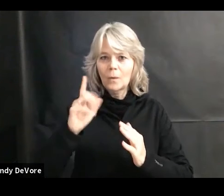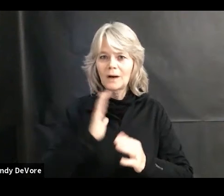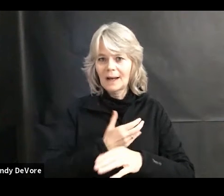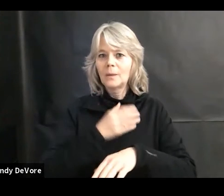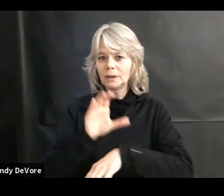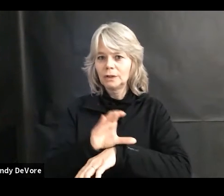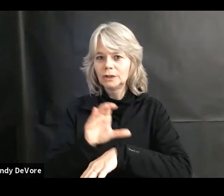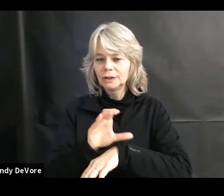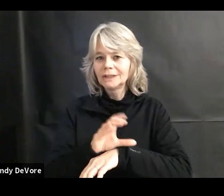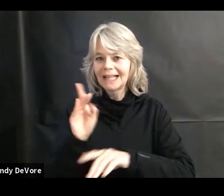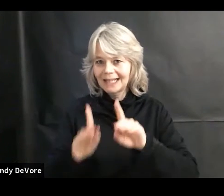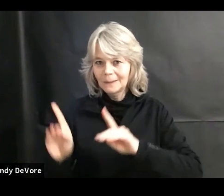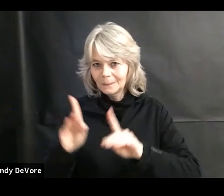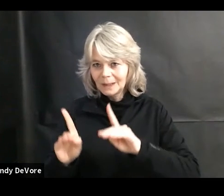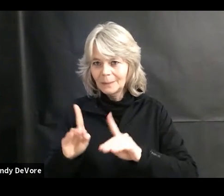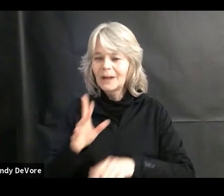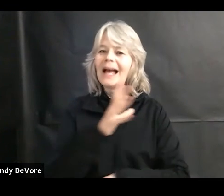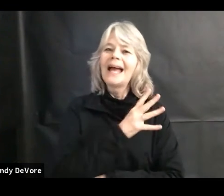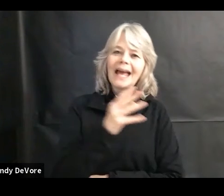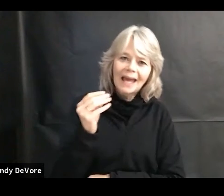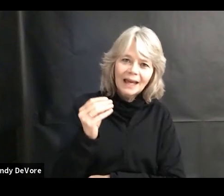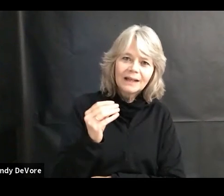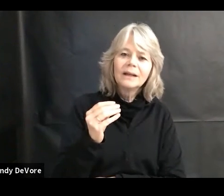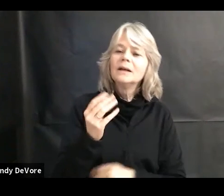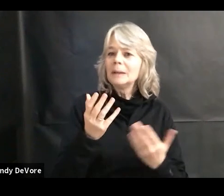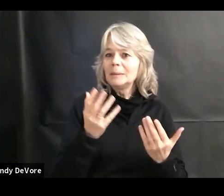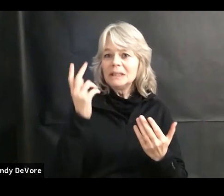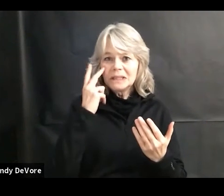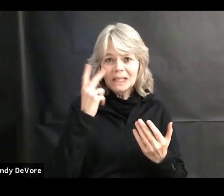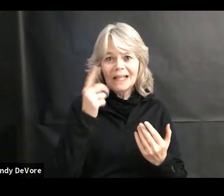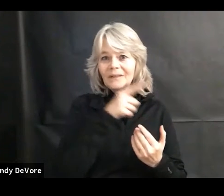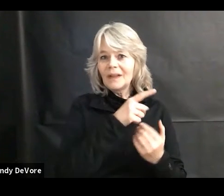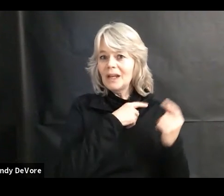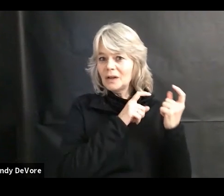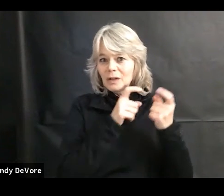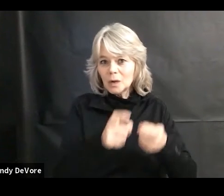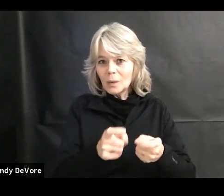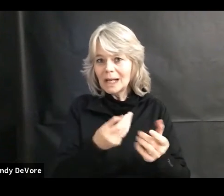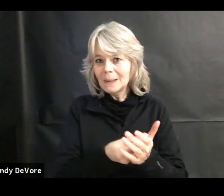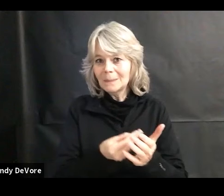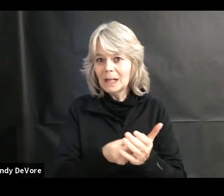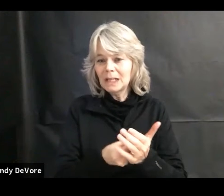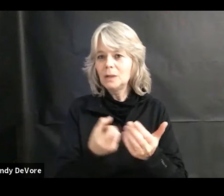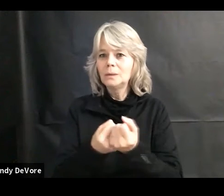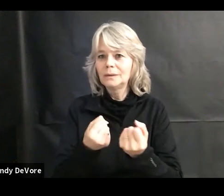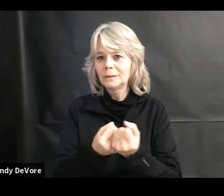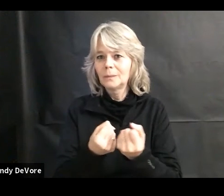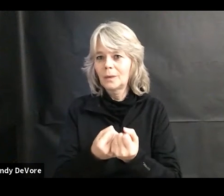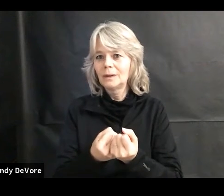But also, and also to ask them for their financial support. Because we,